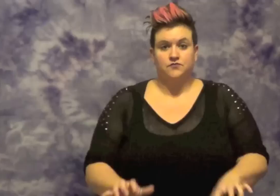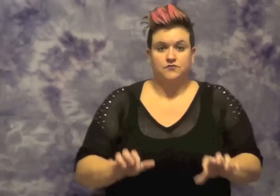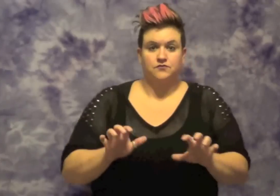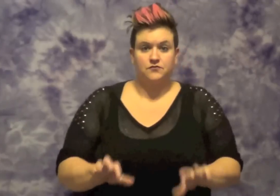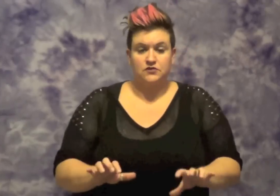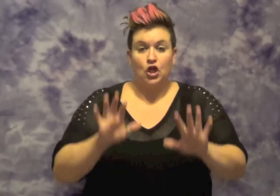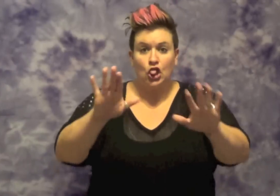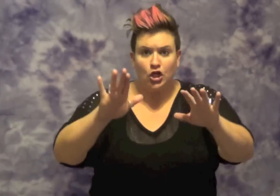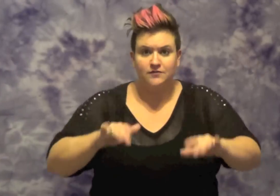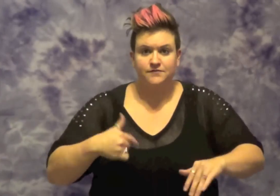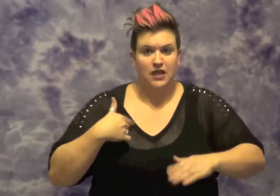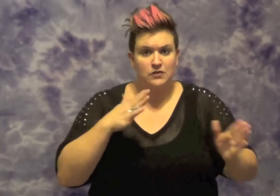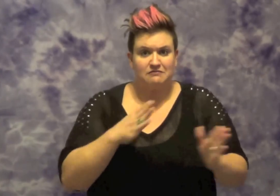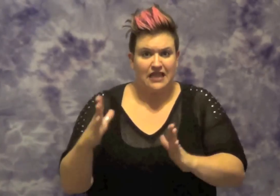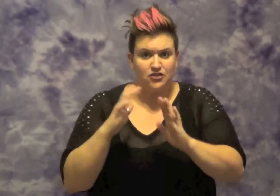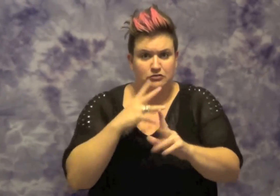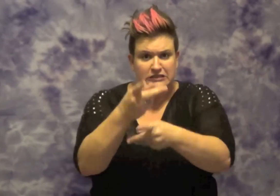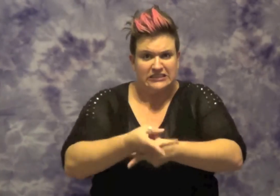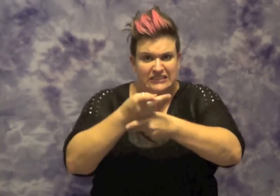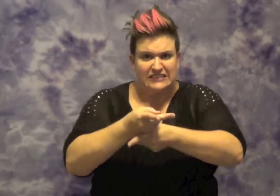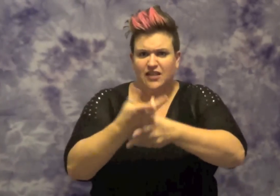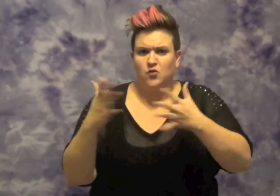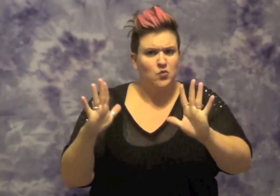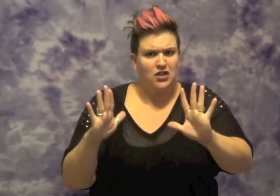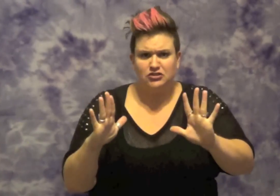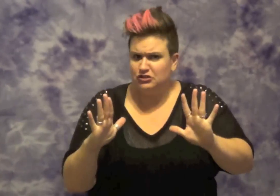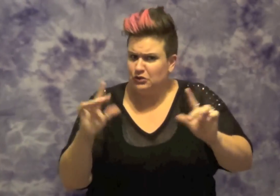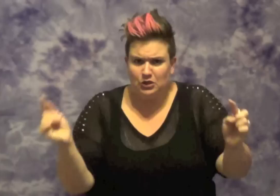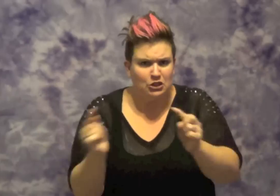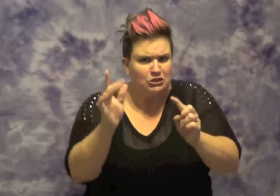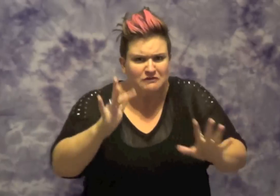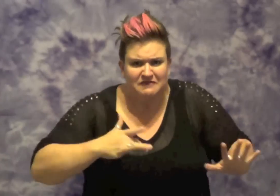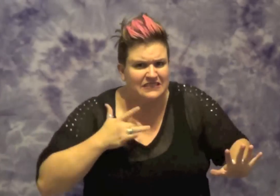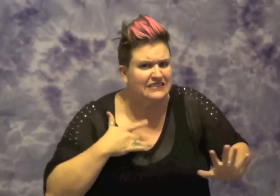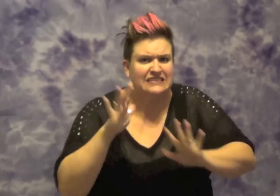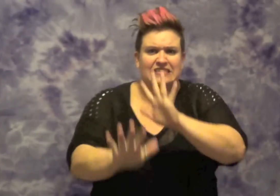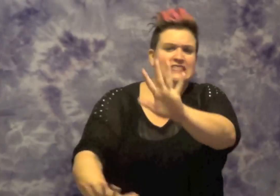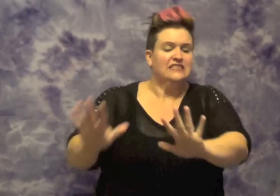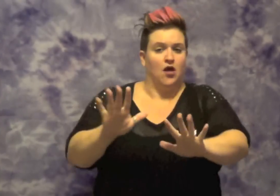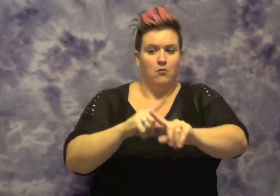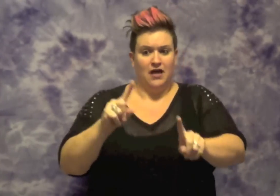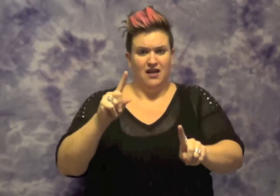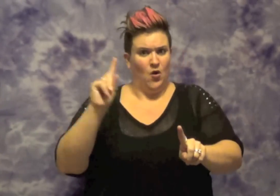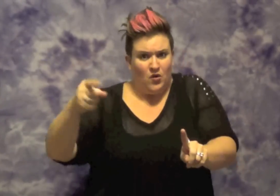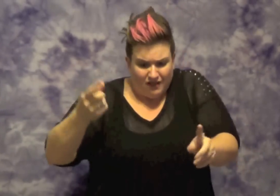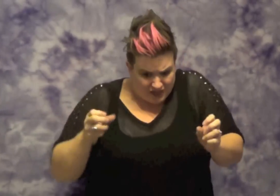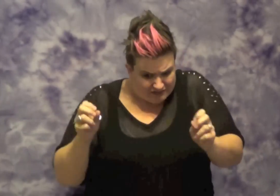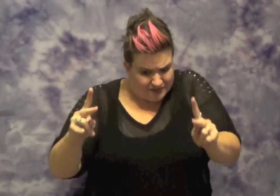I was going to go easy on you, not to hurt your feelings, but I'm only going to get this one chance.